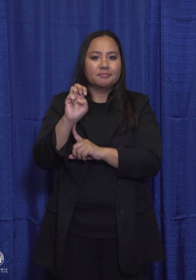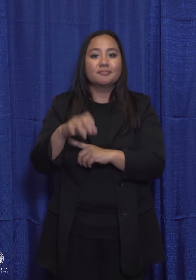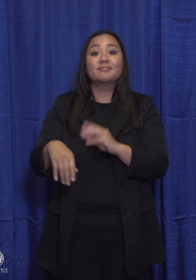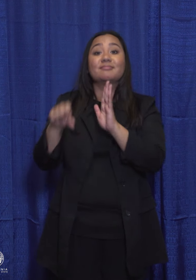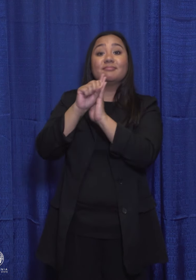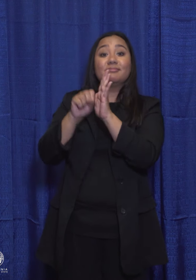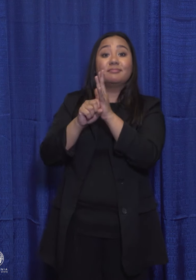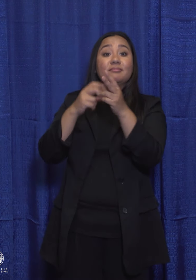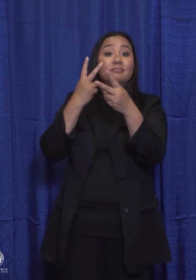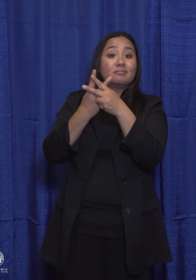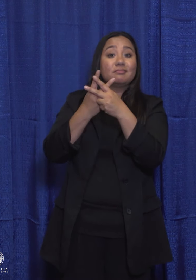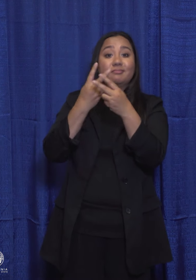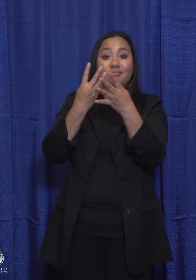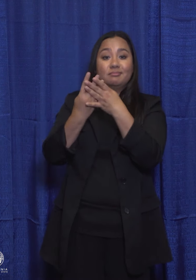who refuse to work.